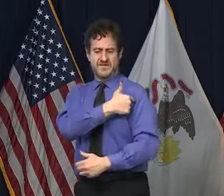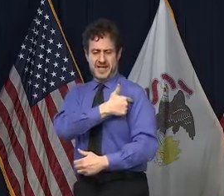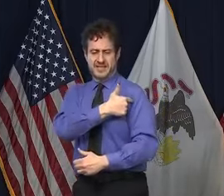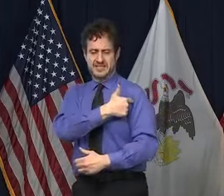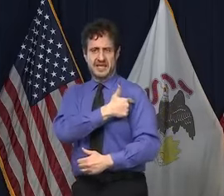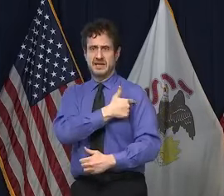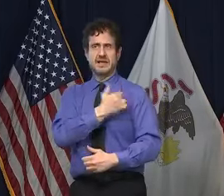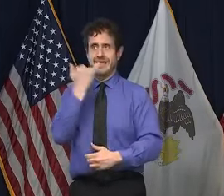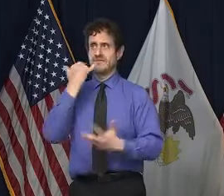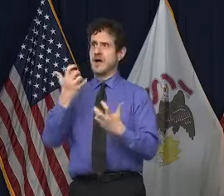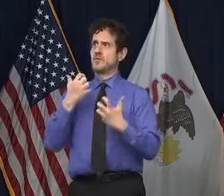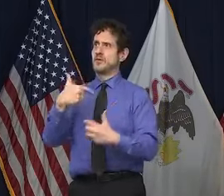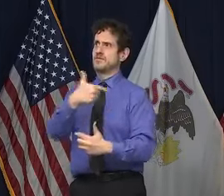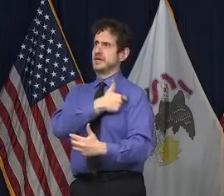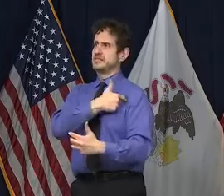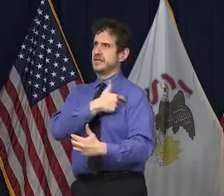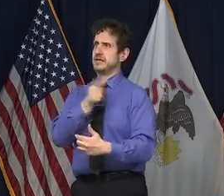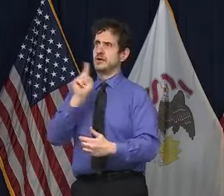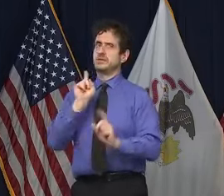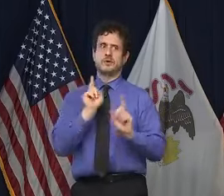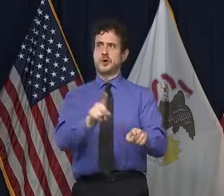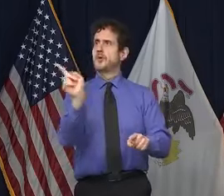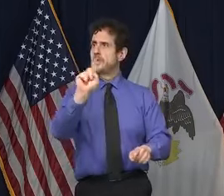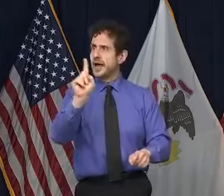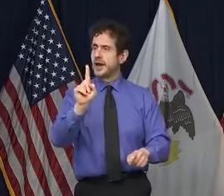to get the vaccine, and is it free?